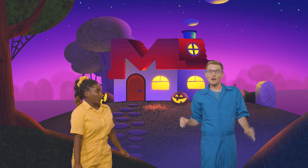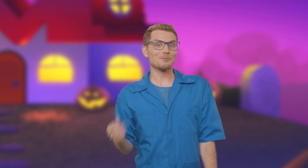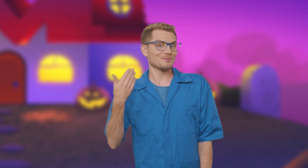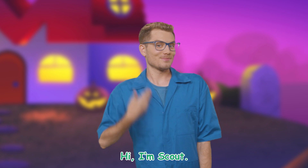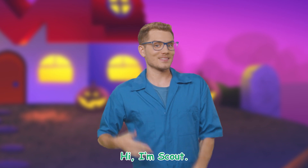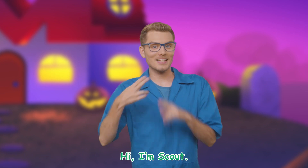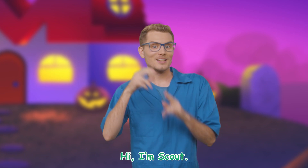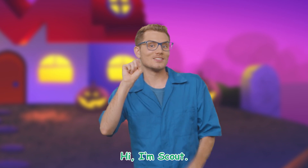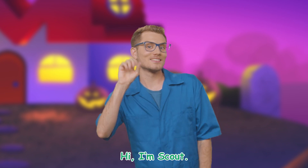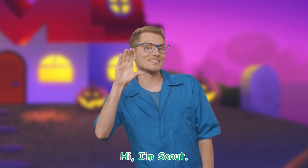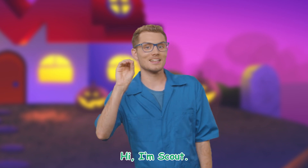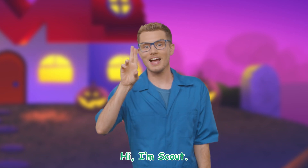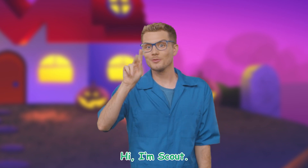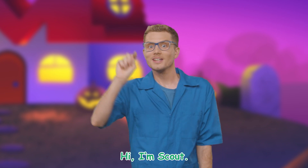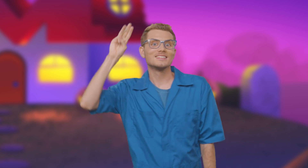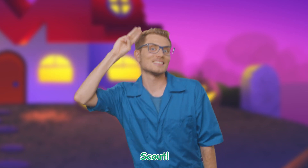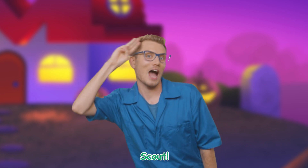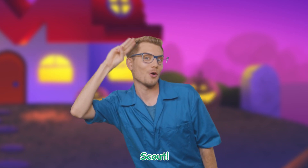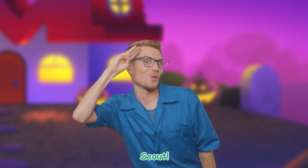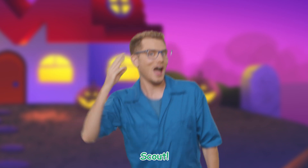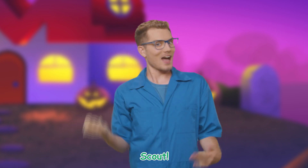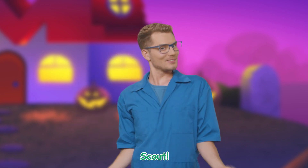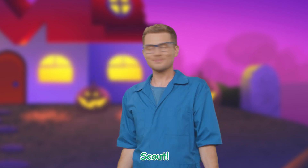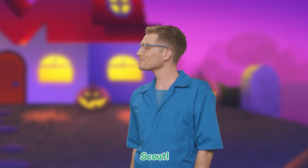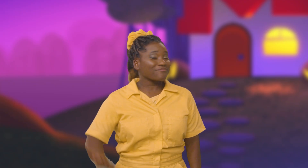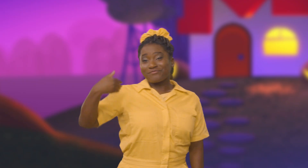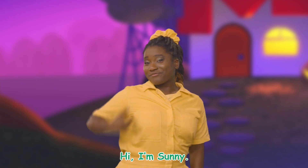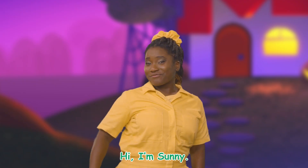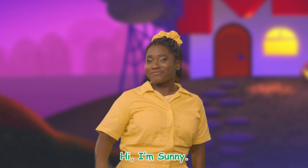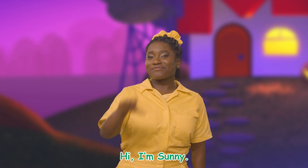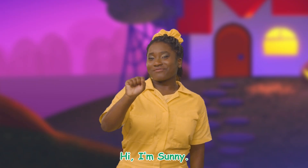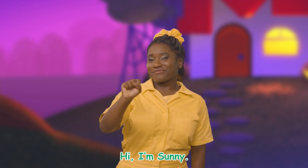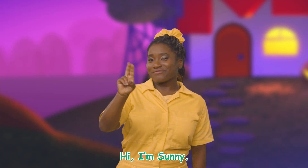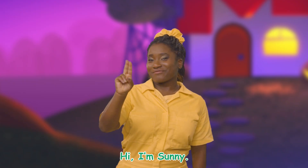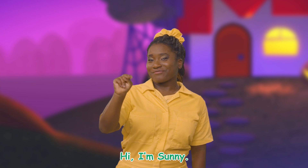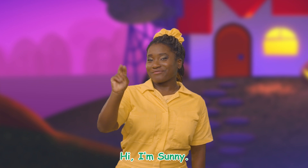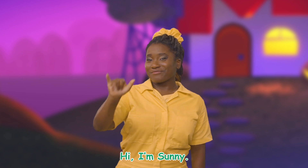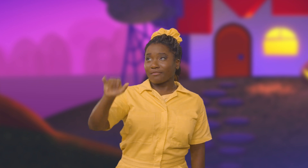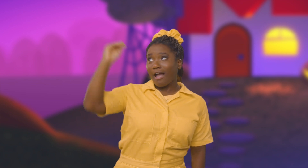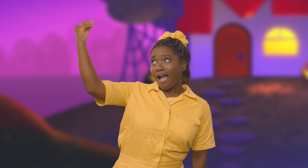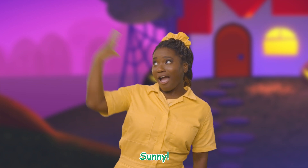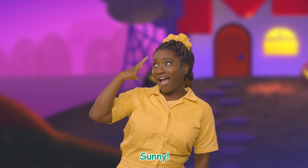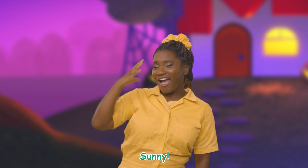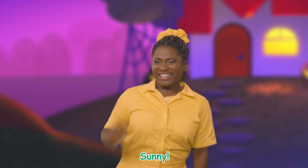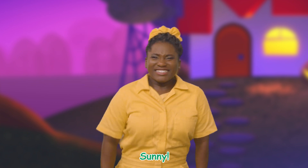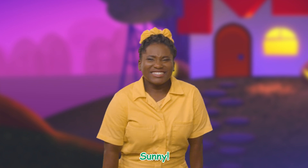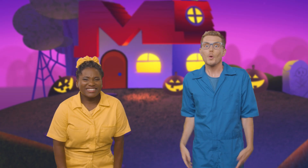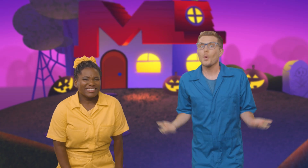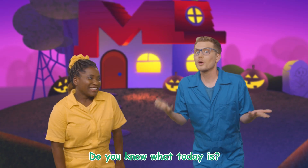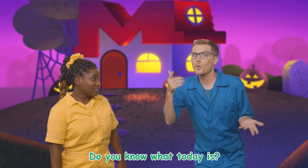Hi, I'm Scout, Scout. Hi, I'm Sunny, Sunny. Do